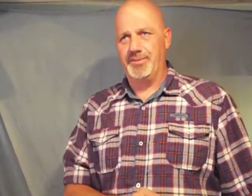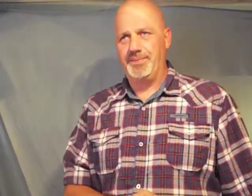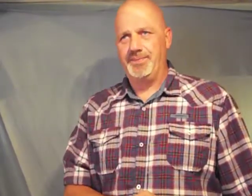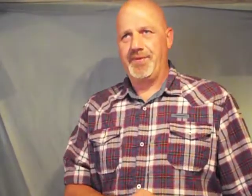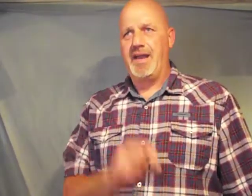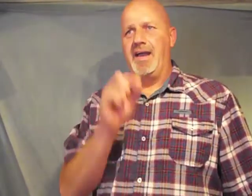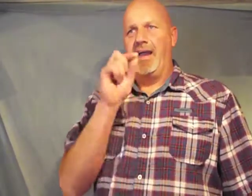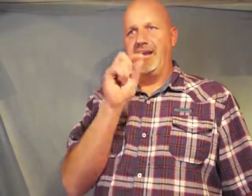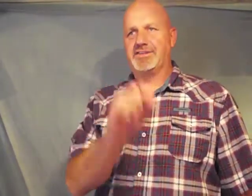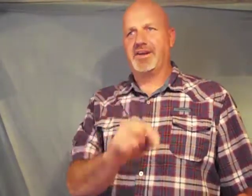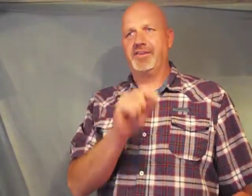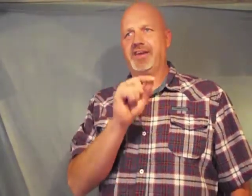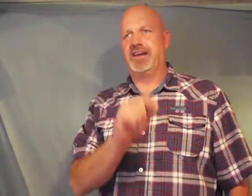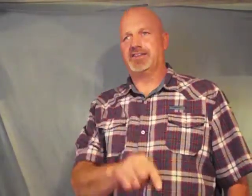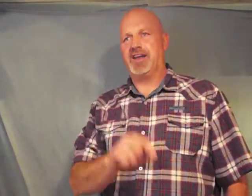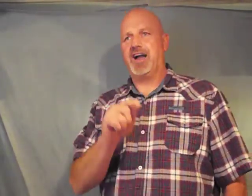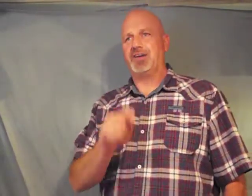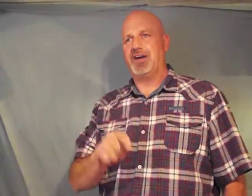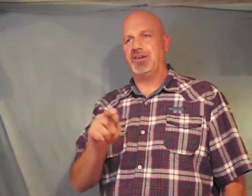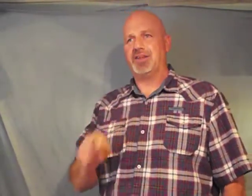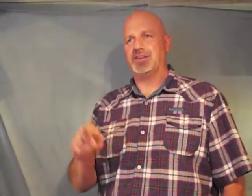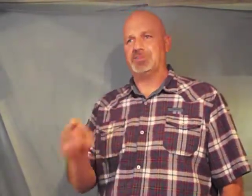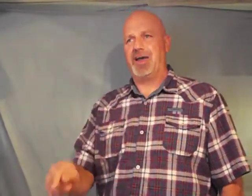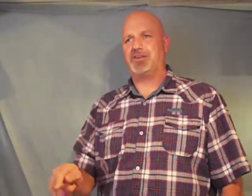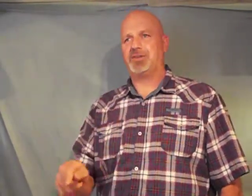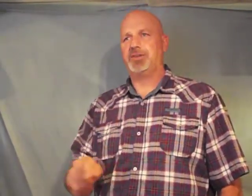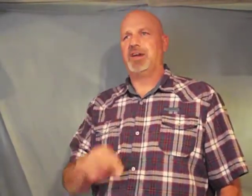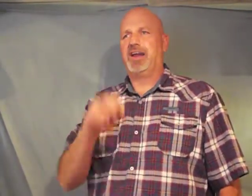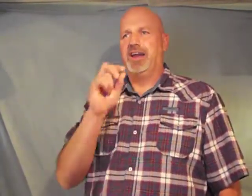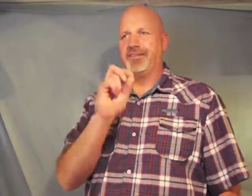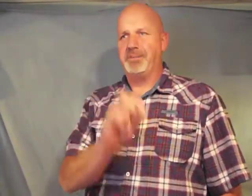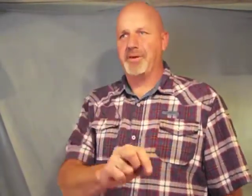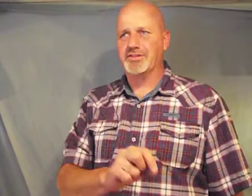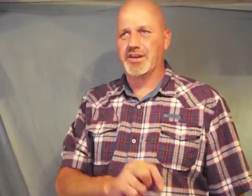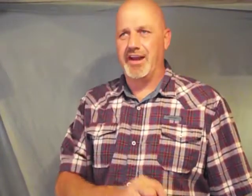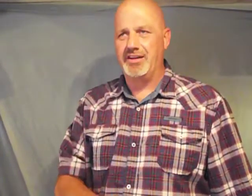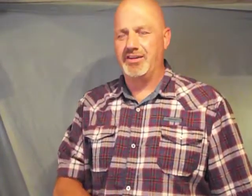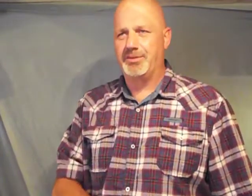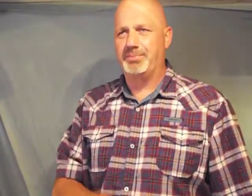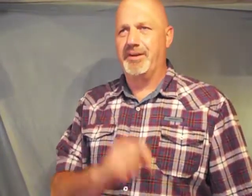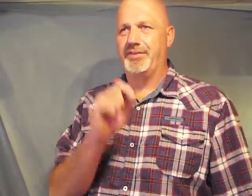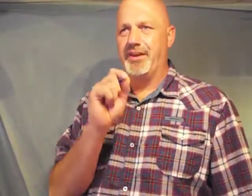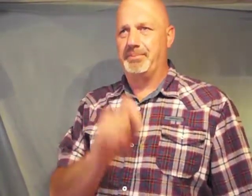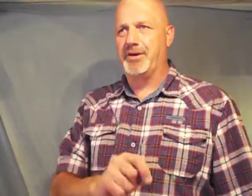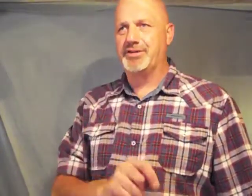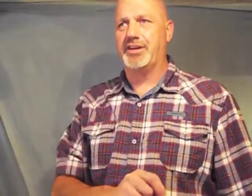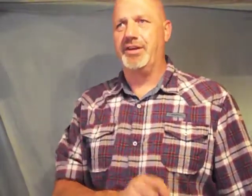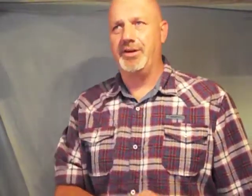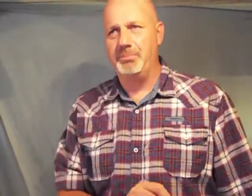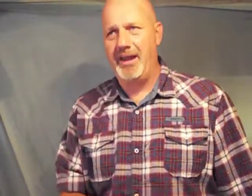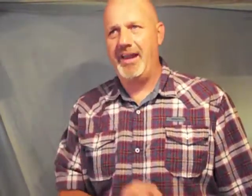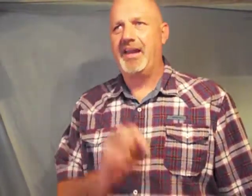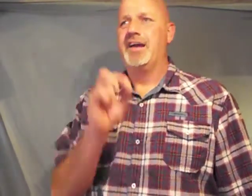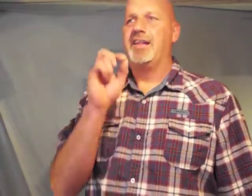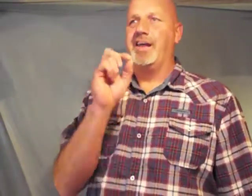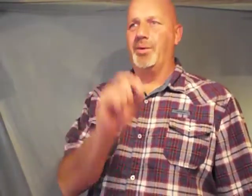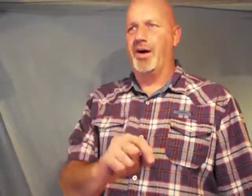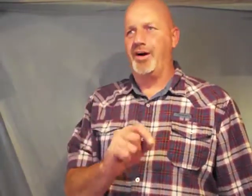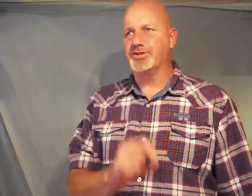a servant is not greater than his master if they persecuted me they will also